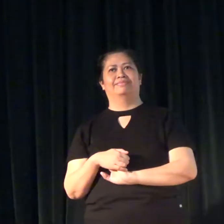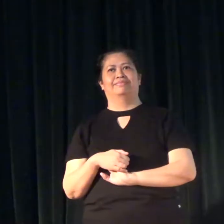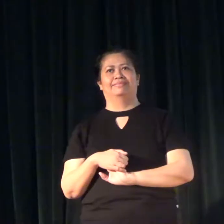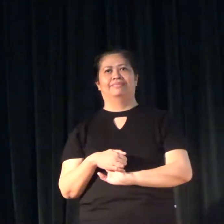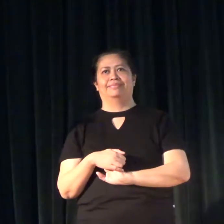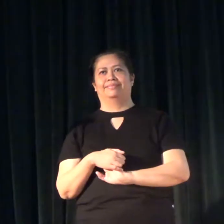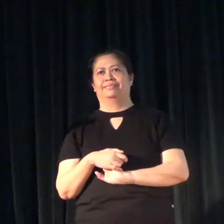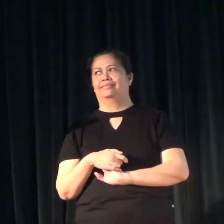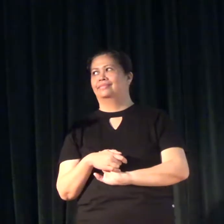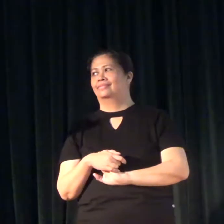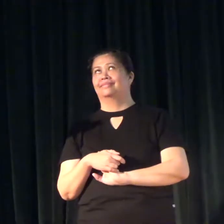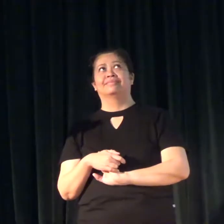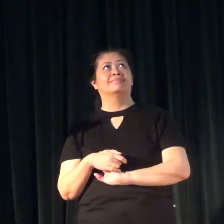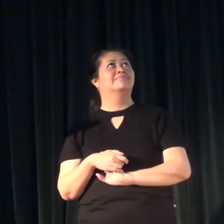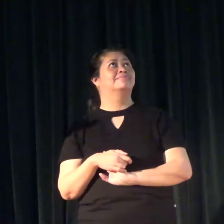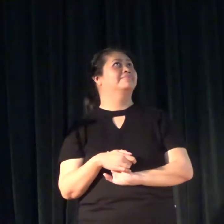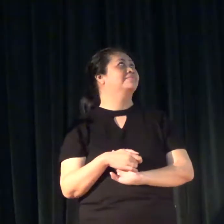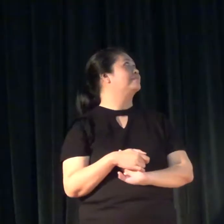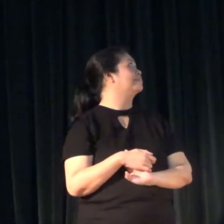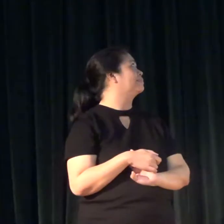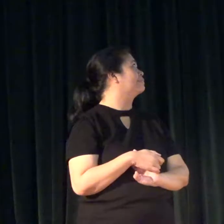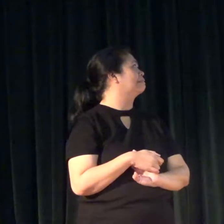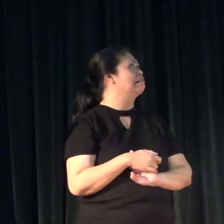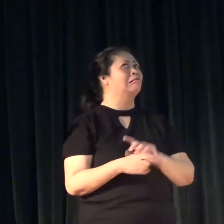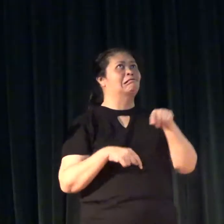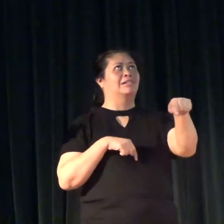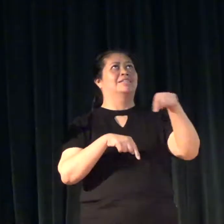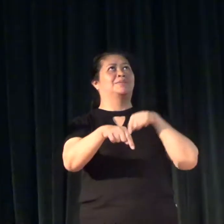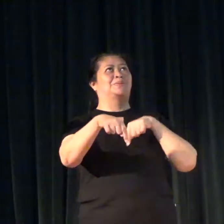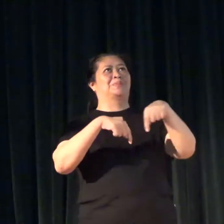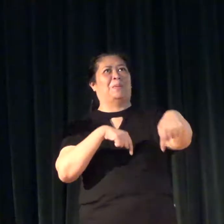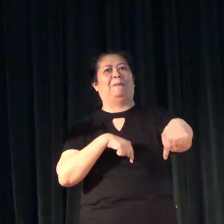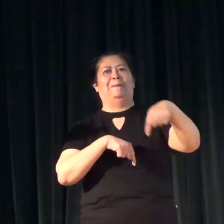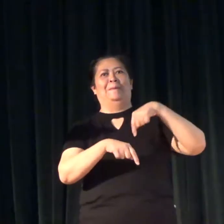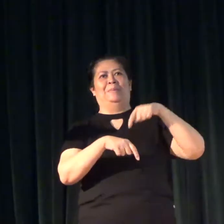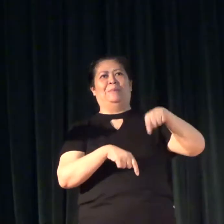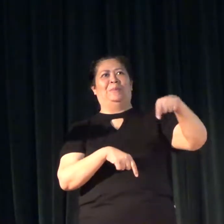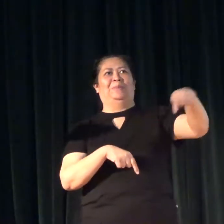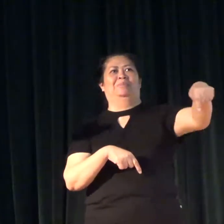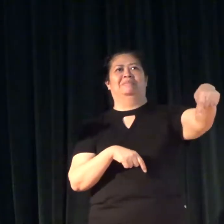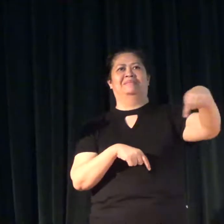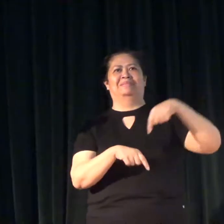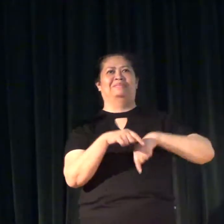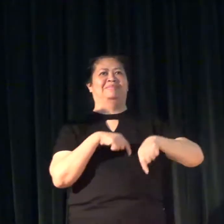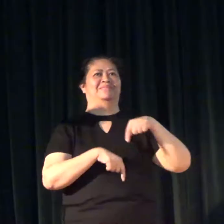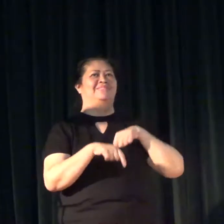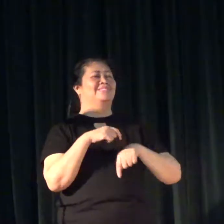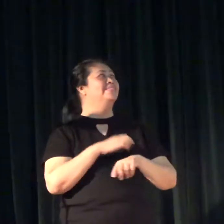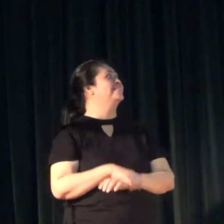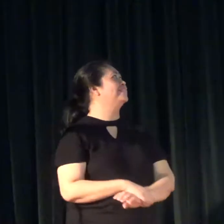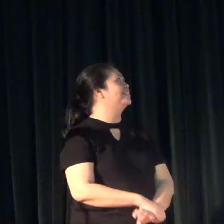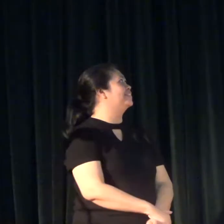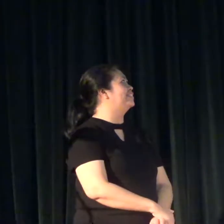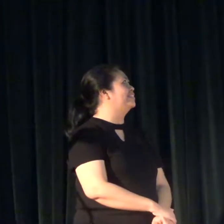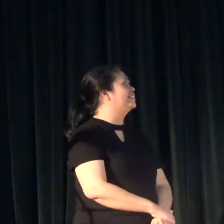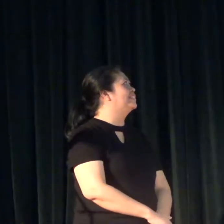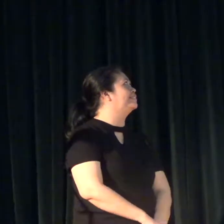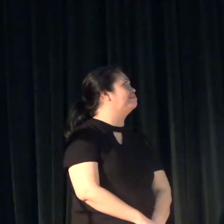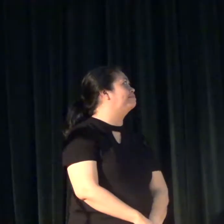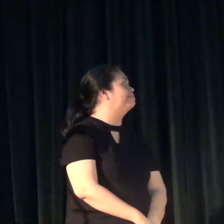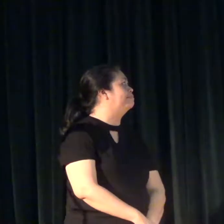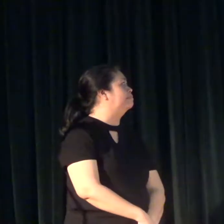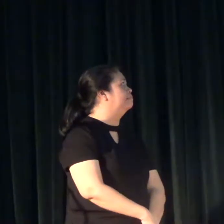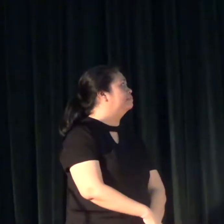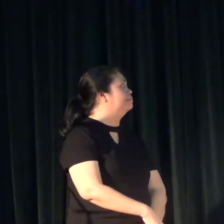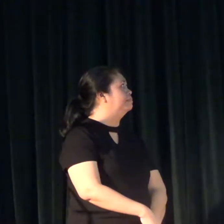ah, siyempre, palit backward forward ba yun? Ha! Sorry. Let me just miss.